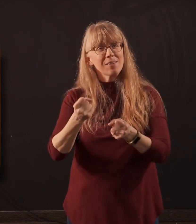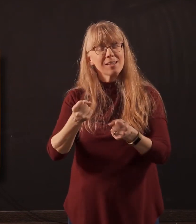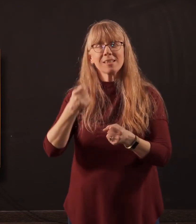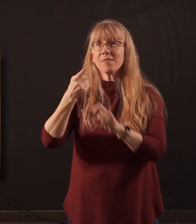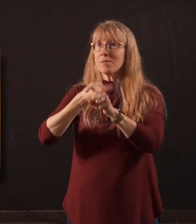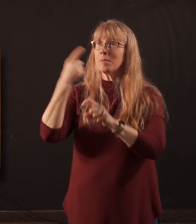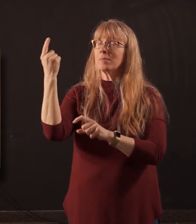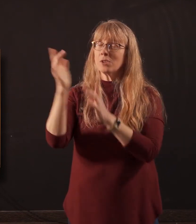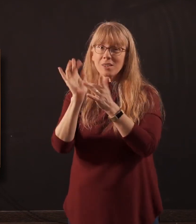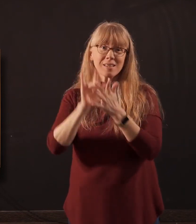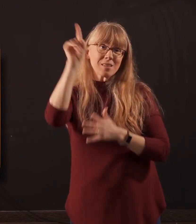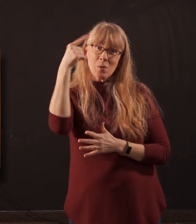Jesus. Let's pray together.